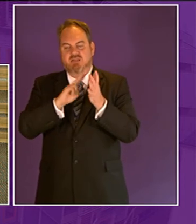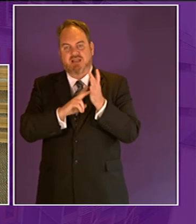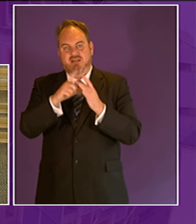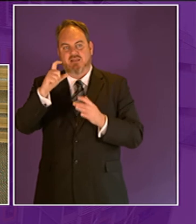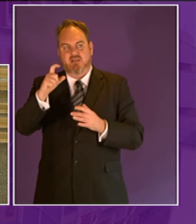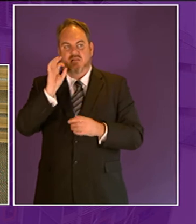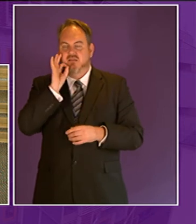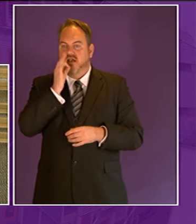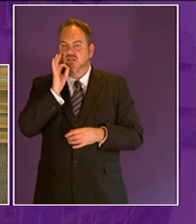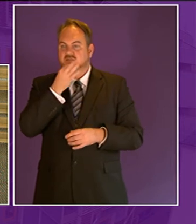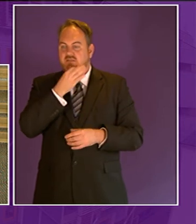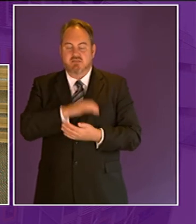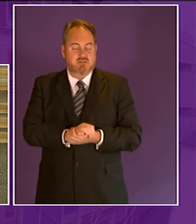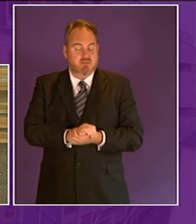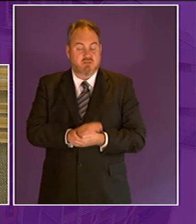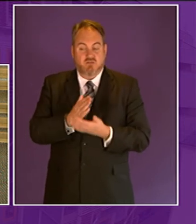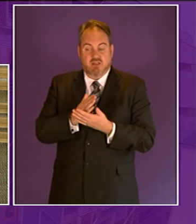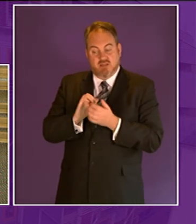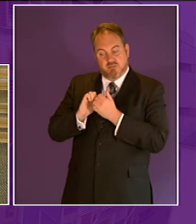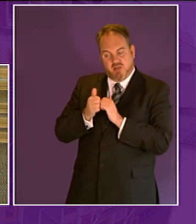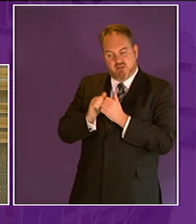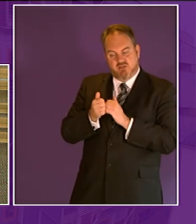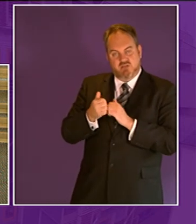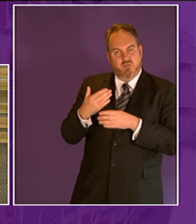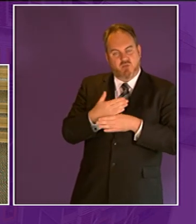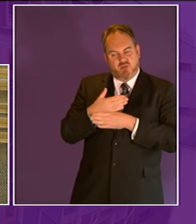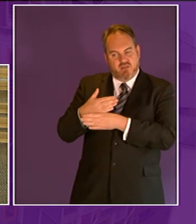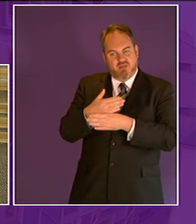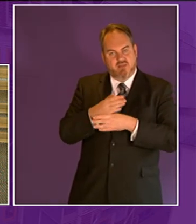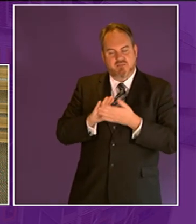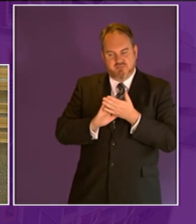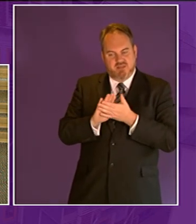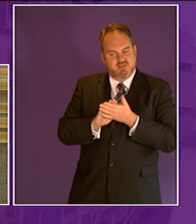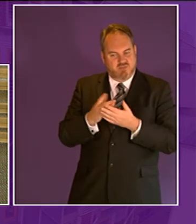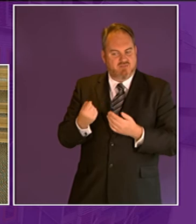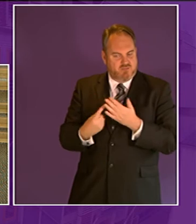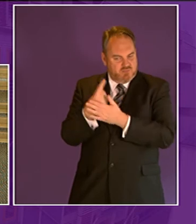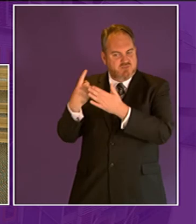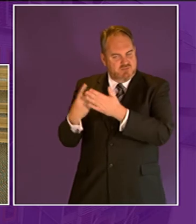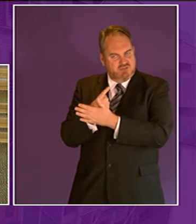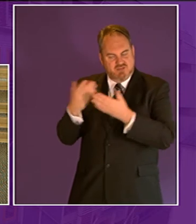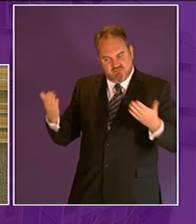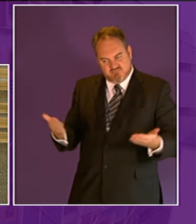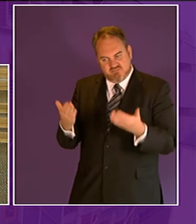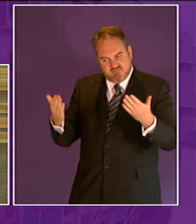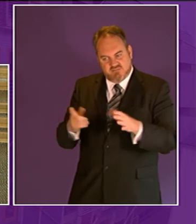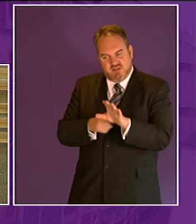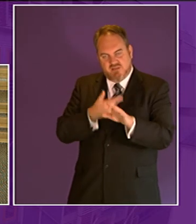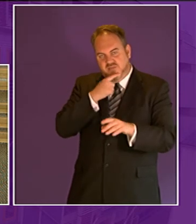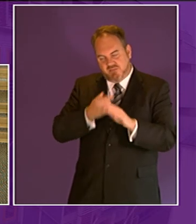it's often about partnership working in order to provide some of those opportunities i think the point was made by